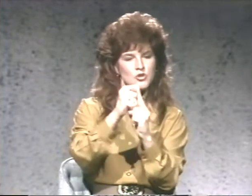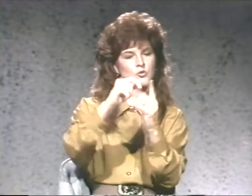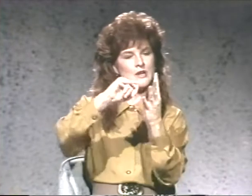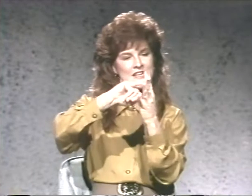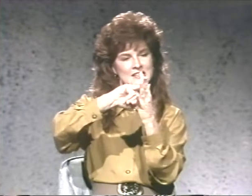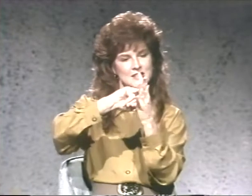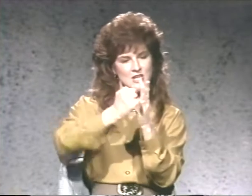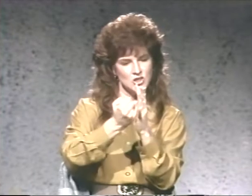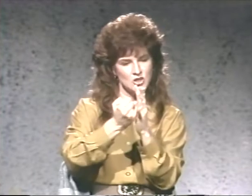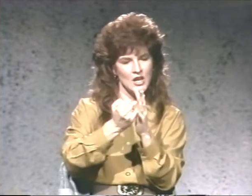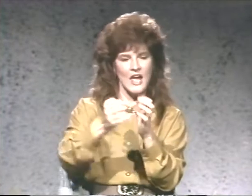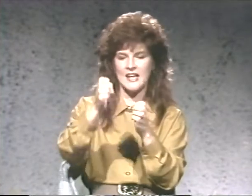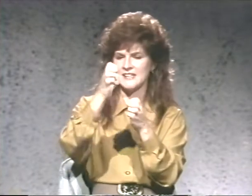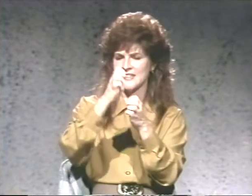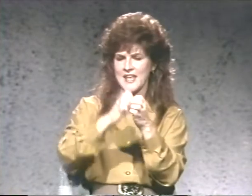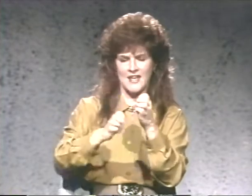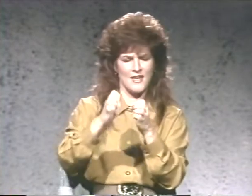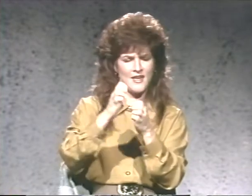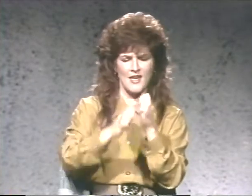initialize everything.